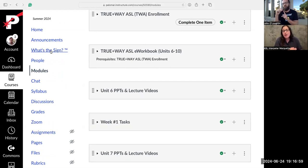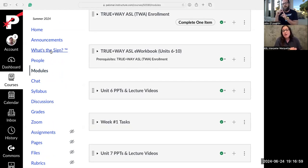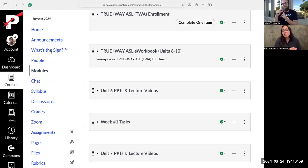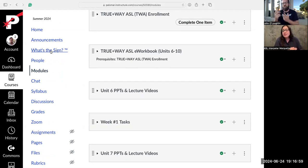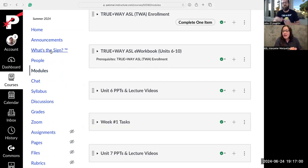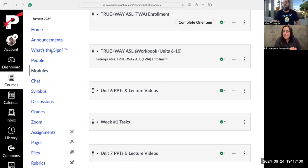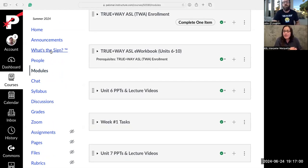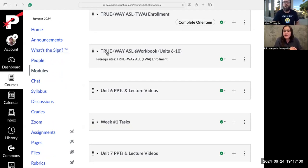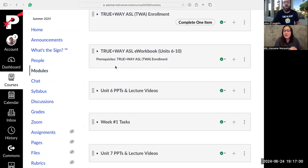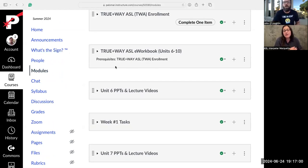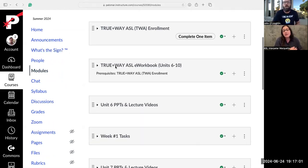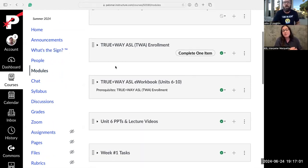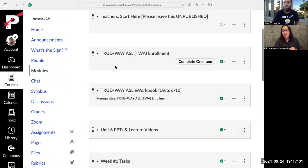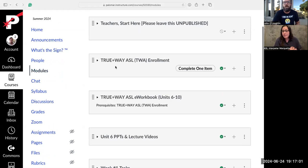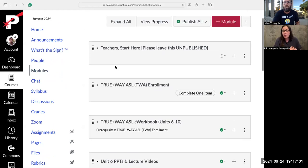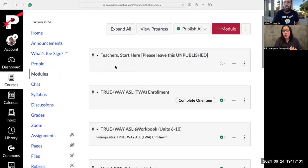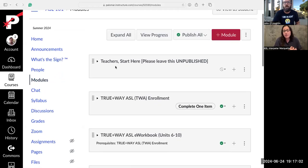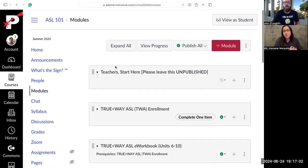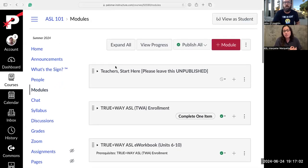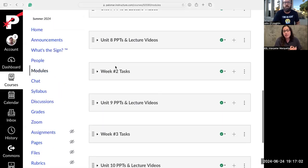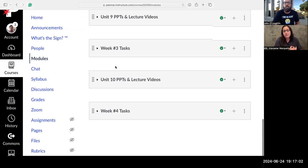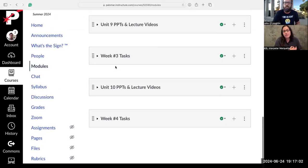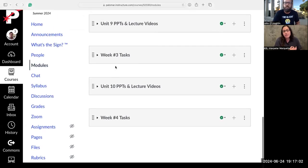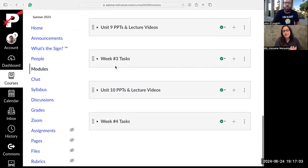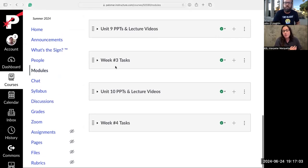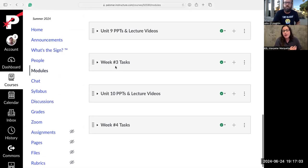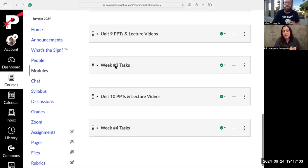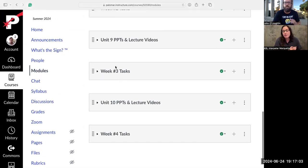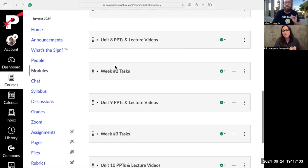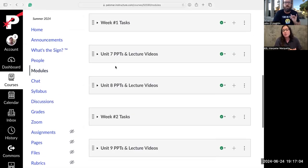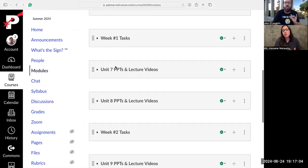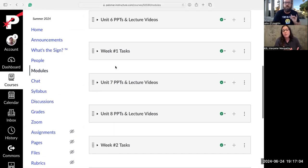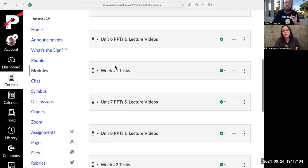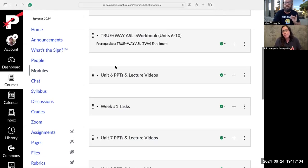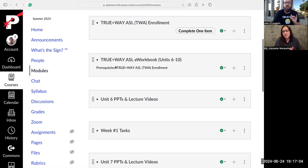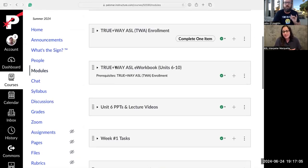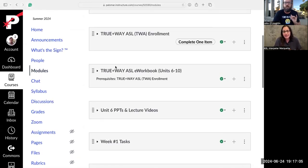Just type in the vocabulary word in which you're looking for a sign for, and it will show up with the sign.